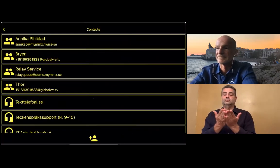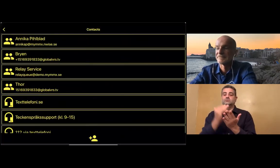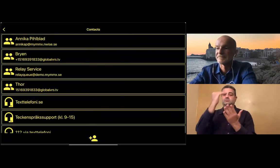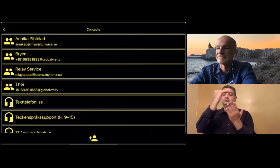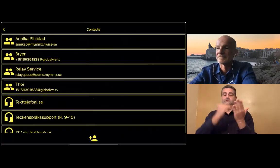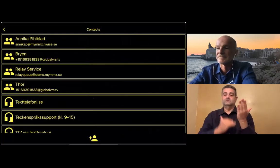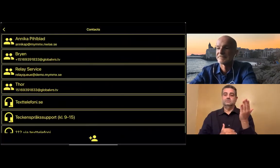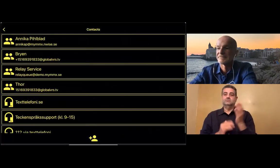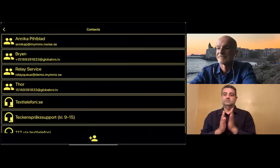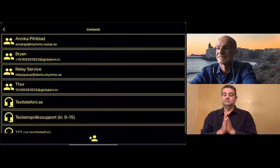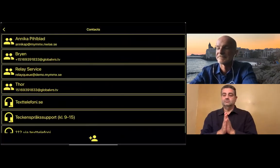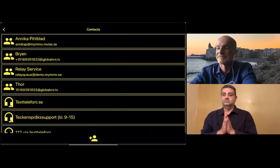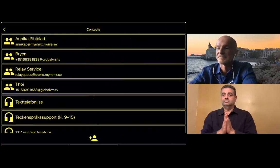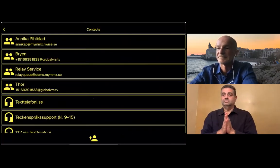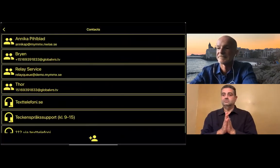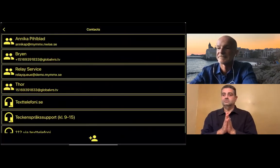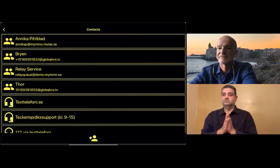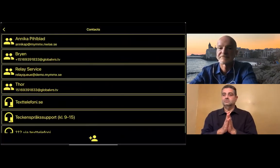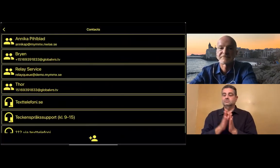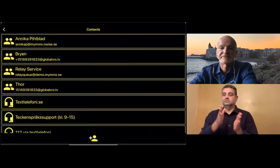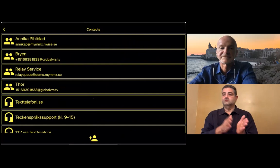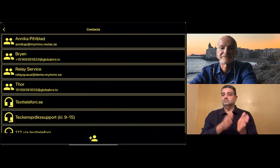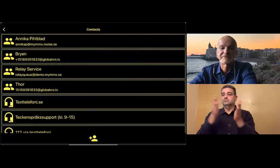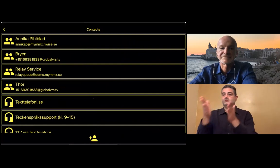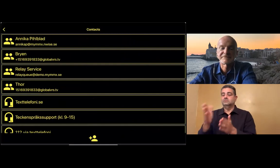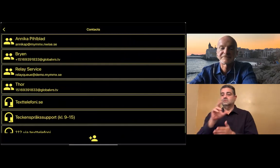That would be your complete address book.